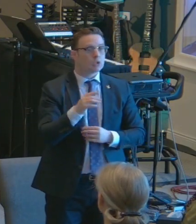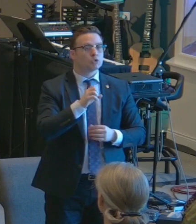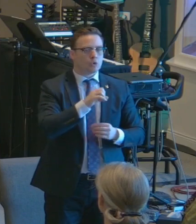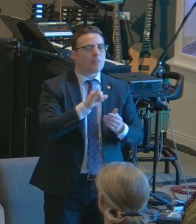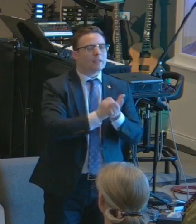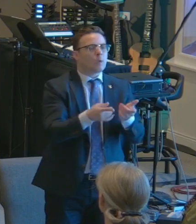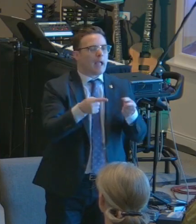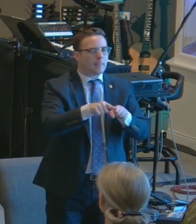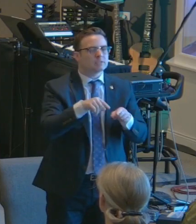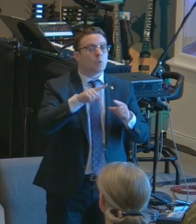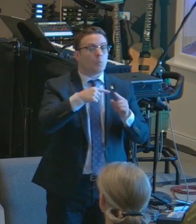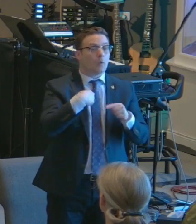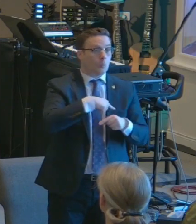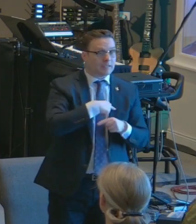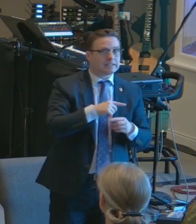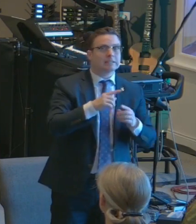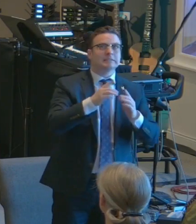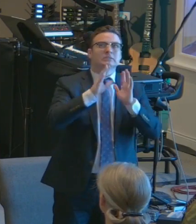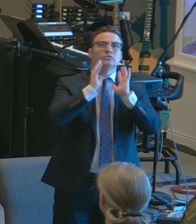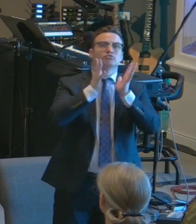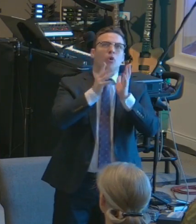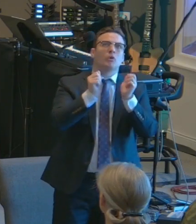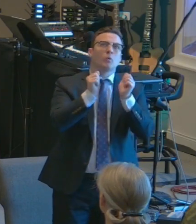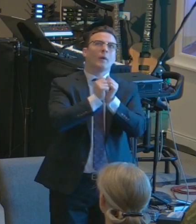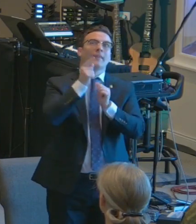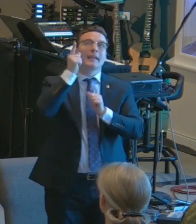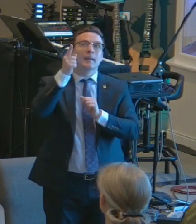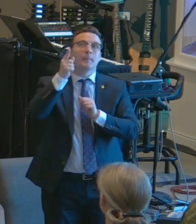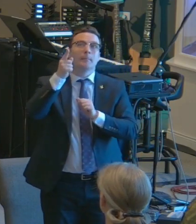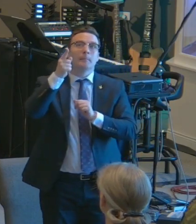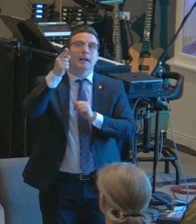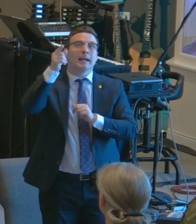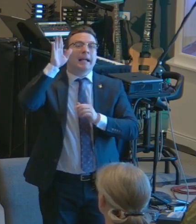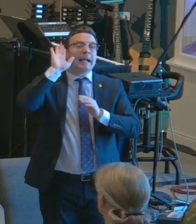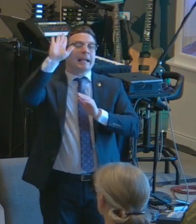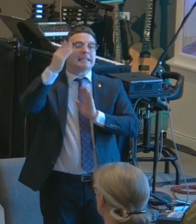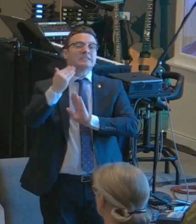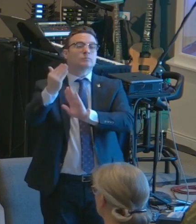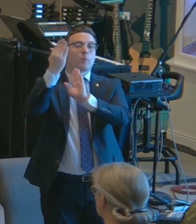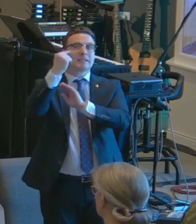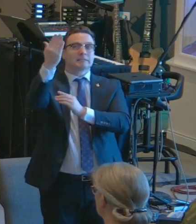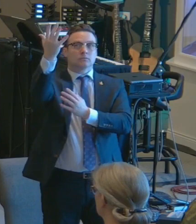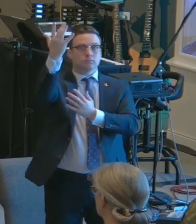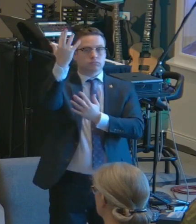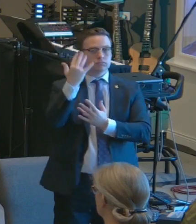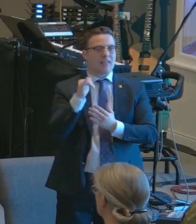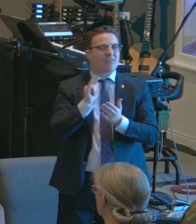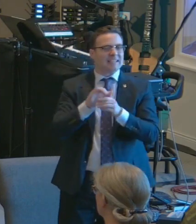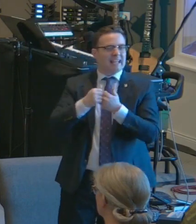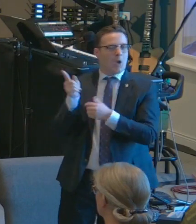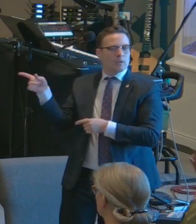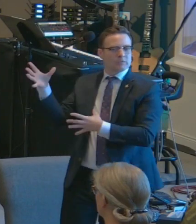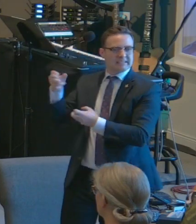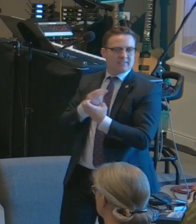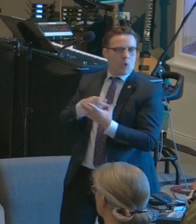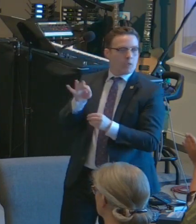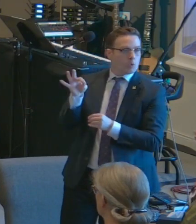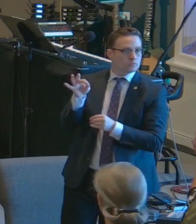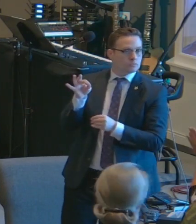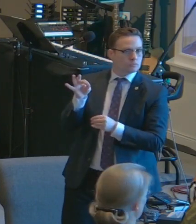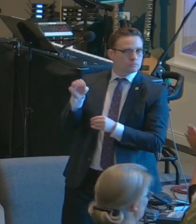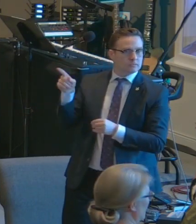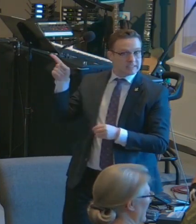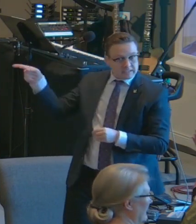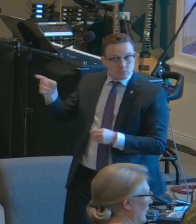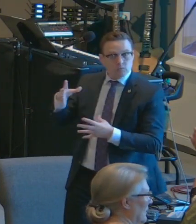to speak. And this young man just interacted with him, receives the Holy Ghost, born again of spirit. I mean, during a worship